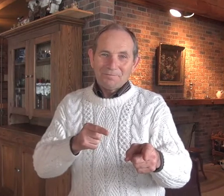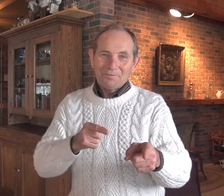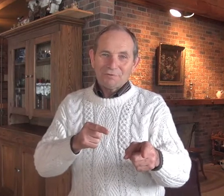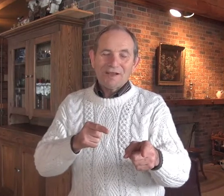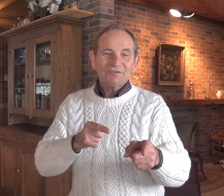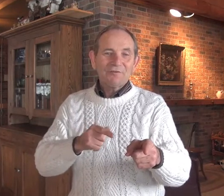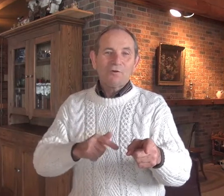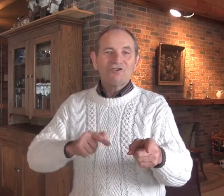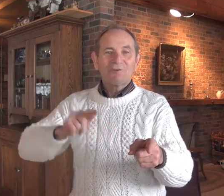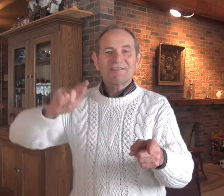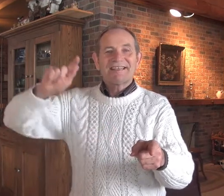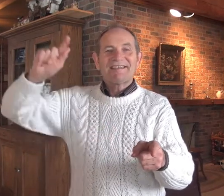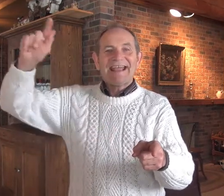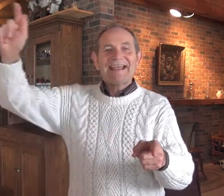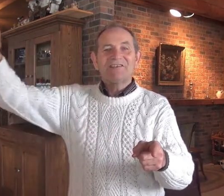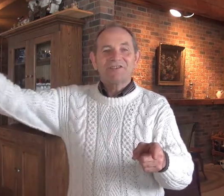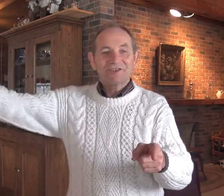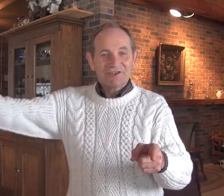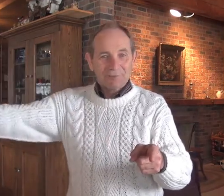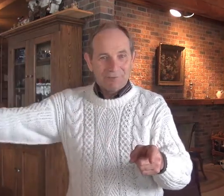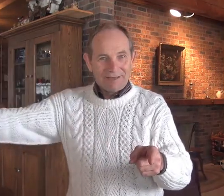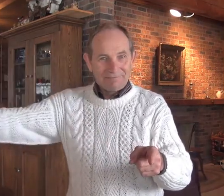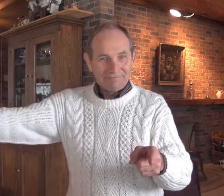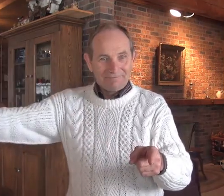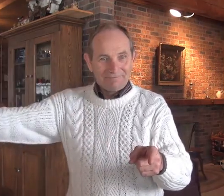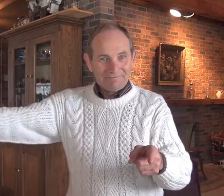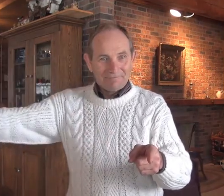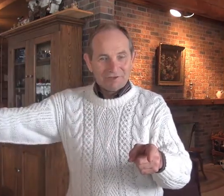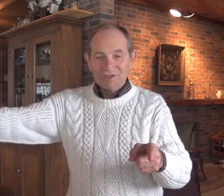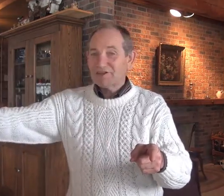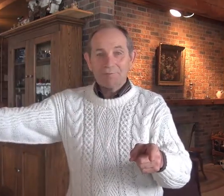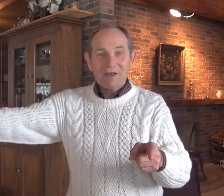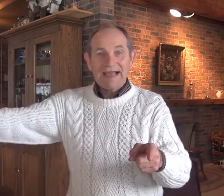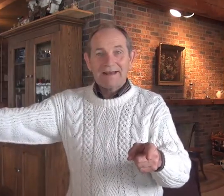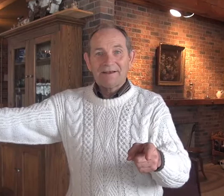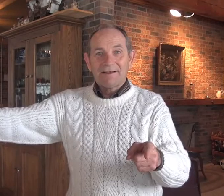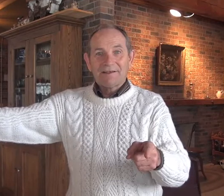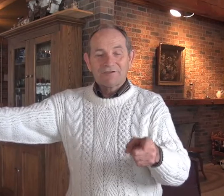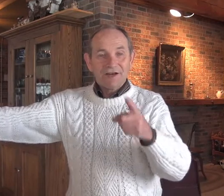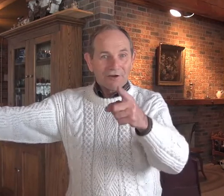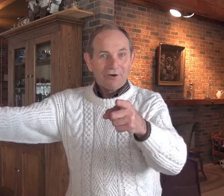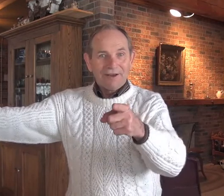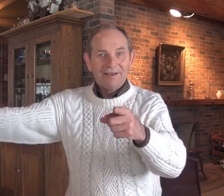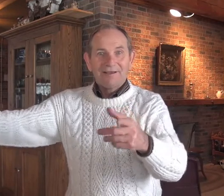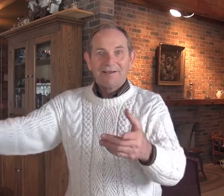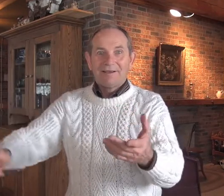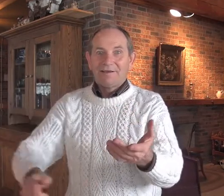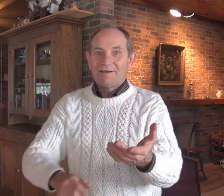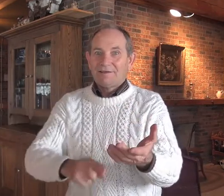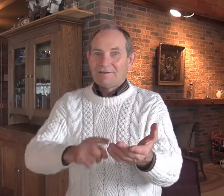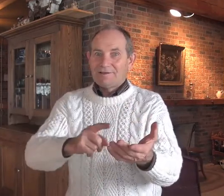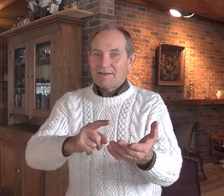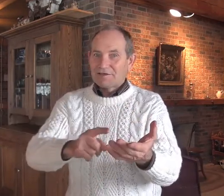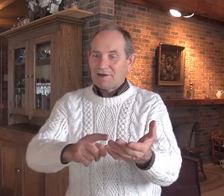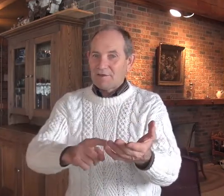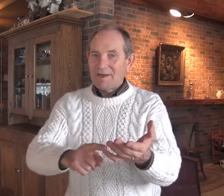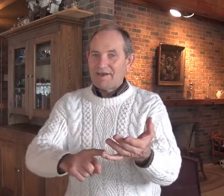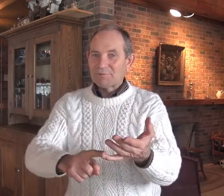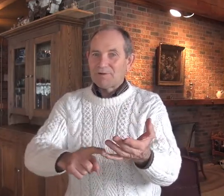The transfer of ownership is at the end of succession plan. Succession plan, starting early, takes care of the management,